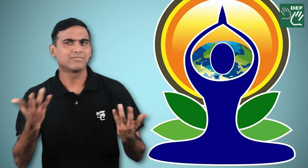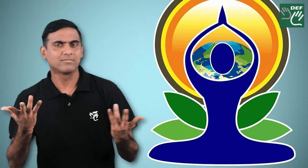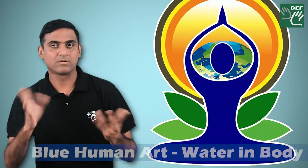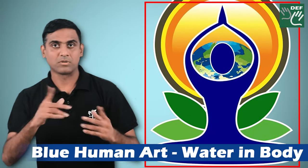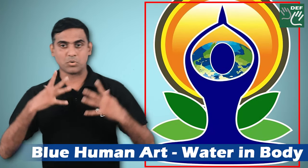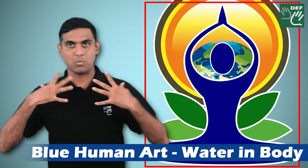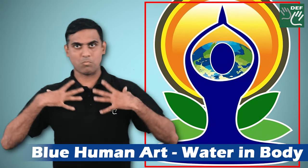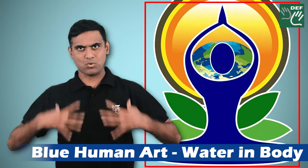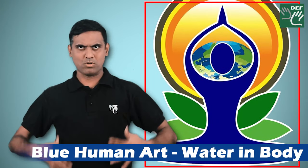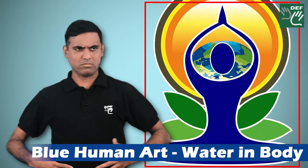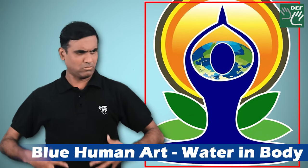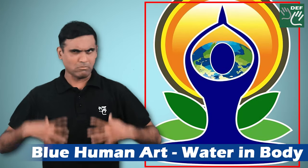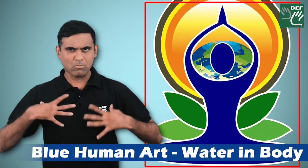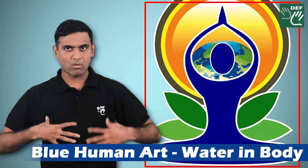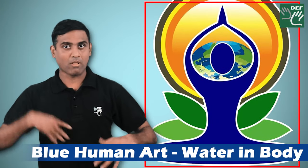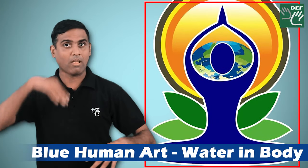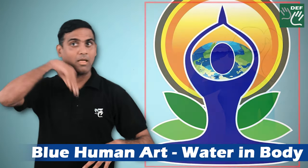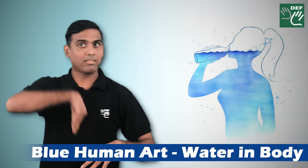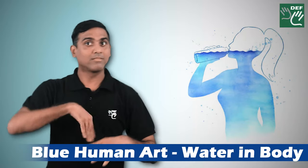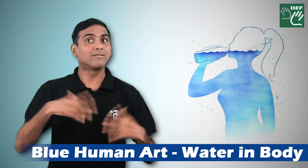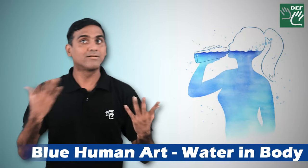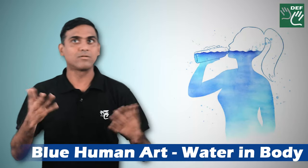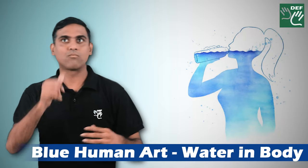it represents the water in the body